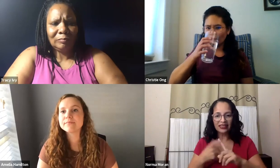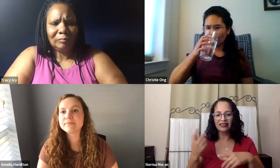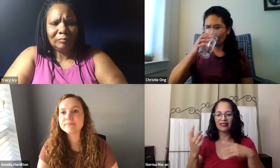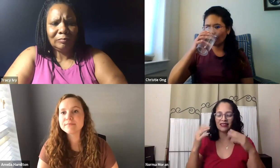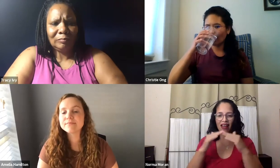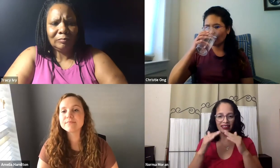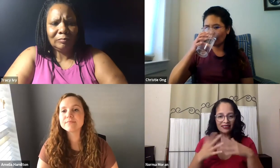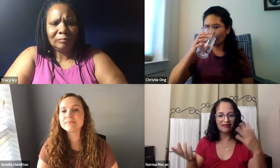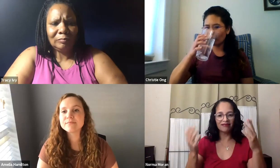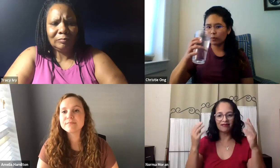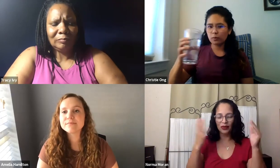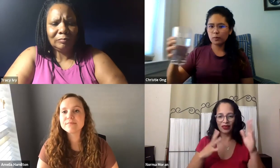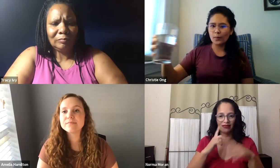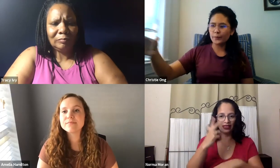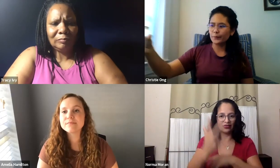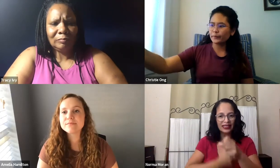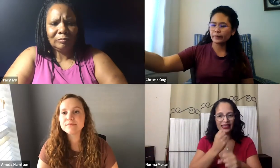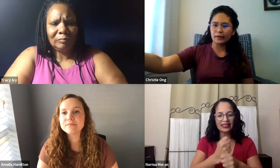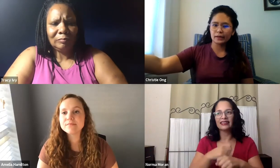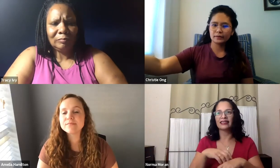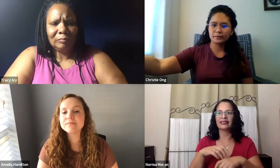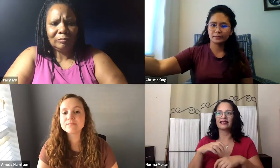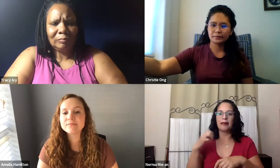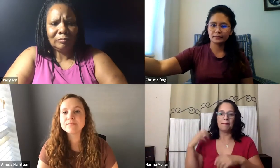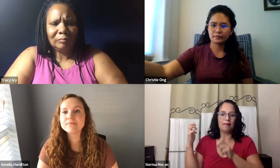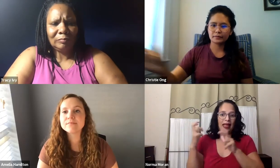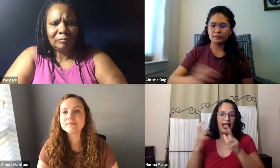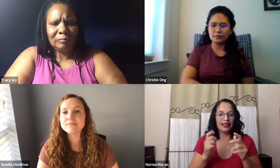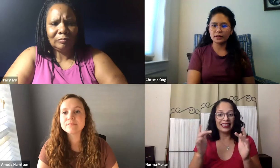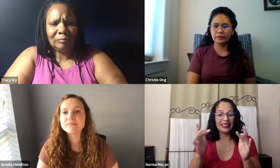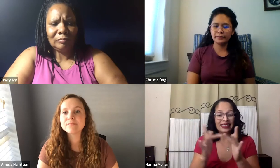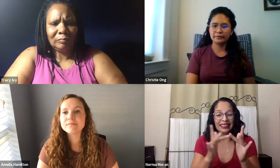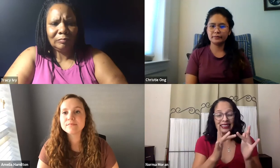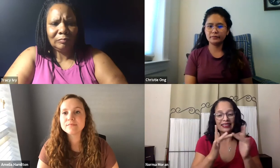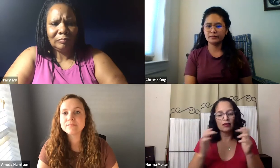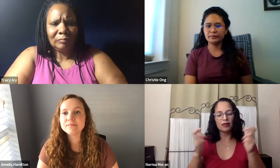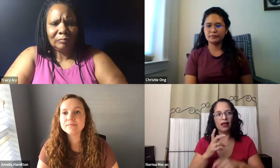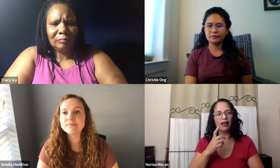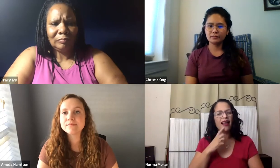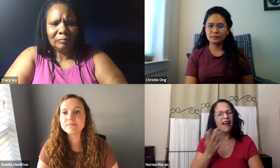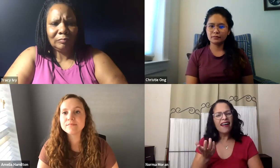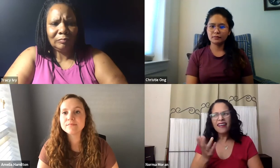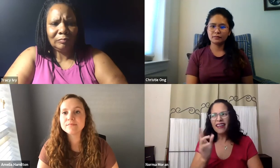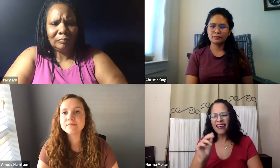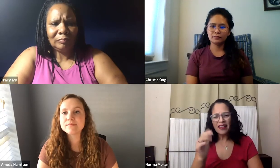all touch with what was happening on campus, what was happening with a lot of people and it took a long time for me to really start to reconnect with people.